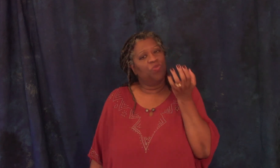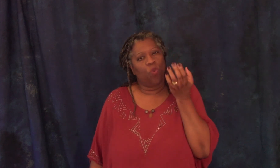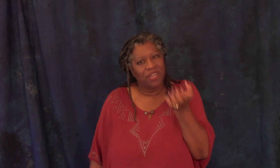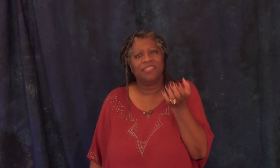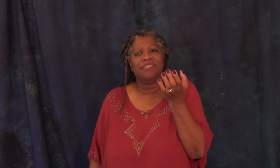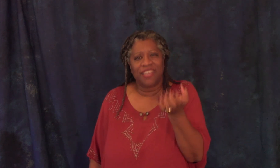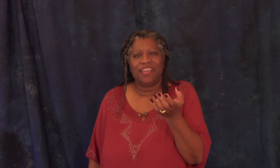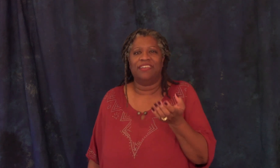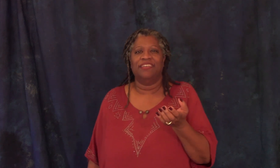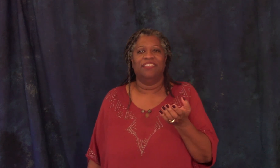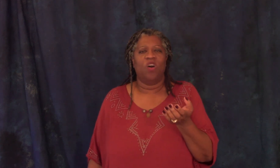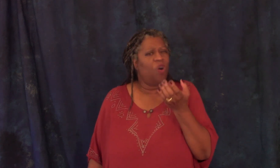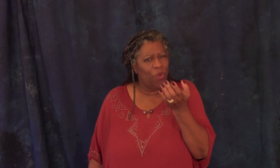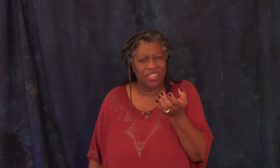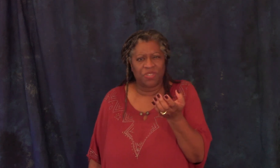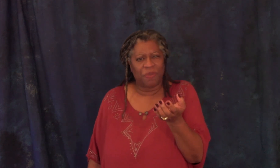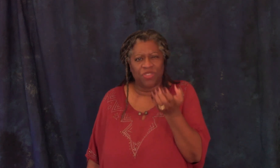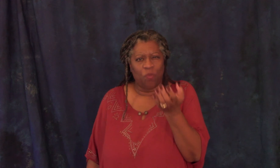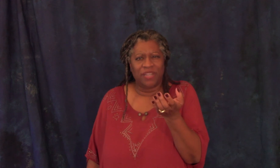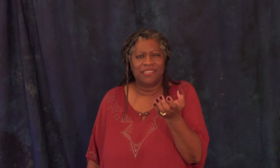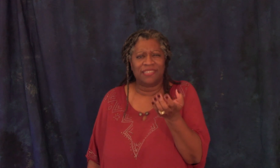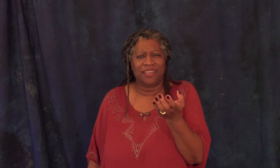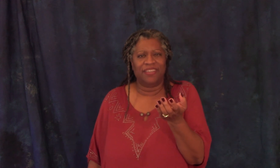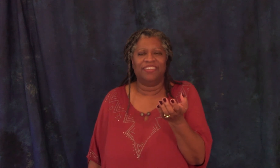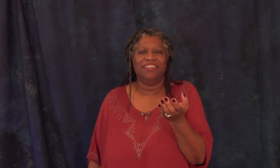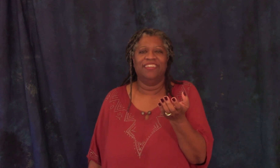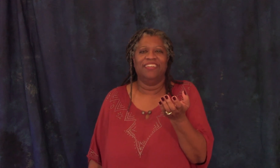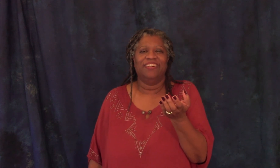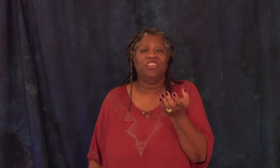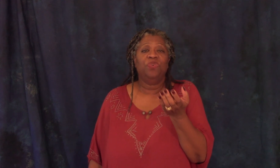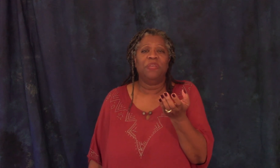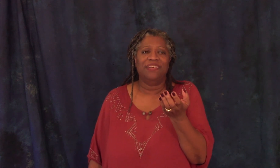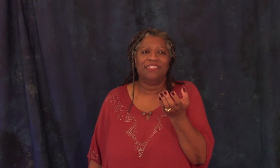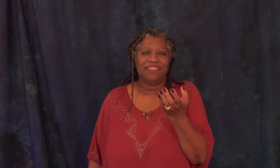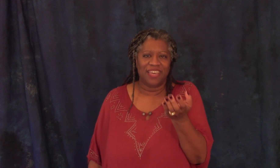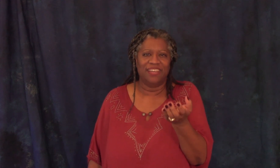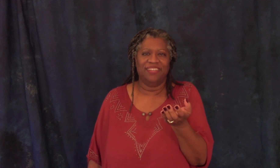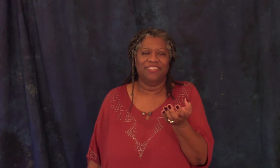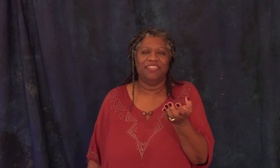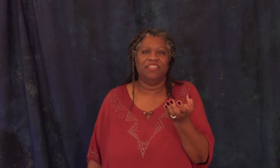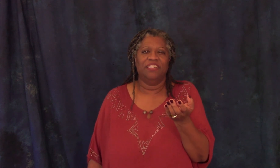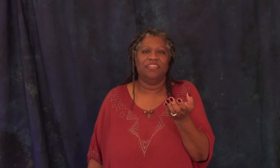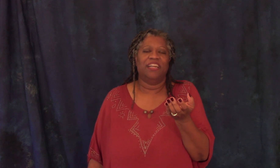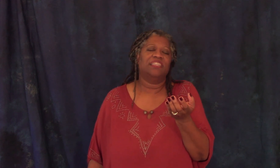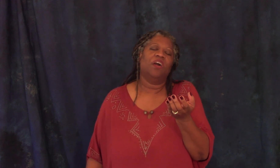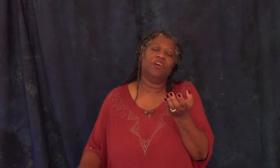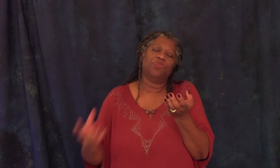one skin always it was about the one skin human skin and as long as we